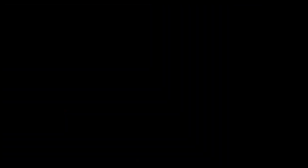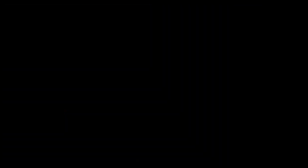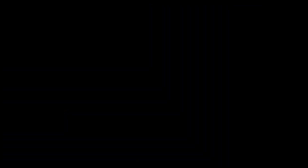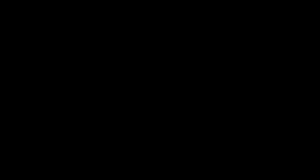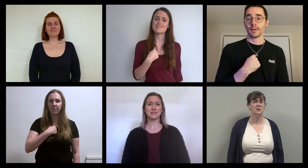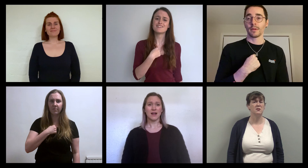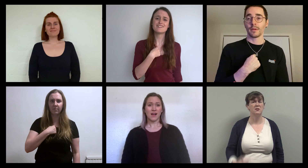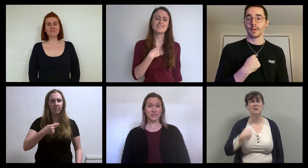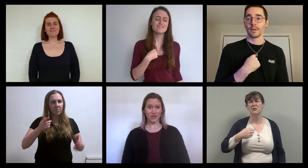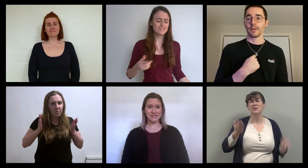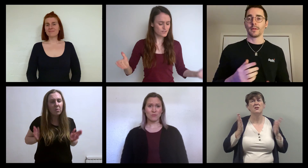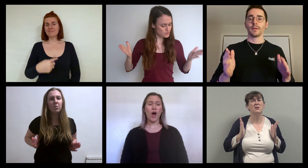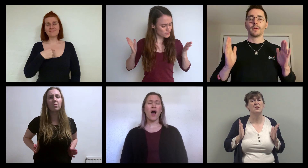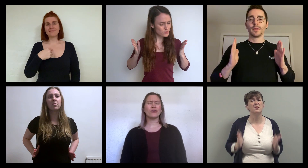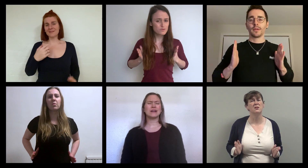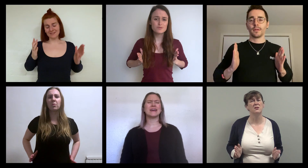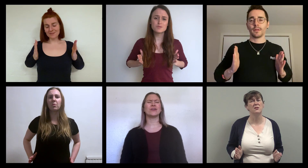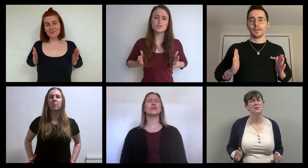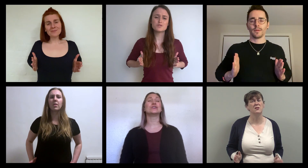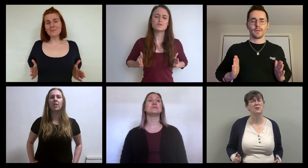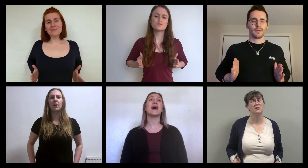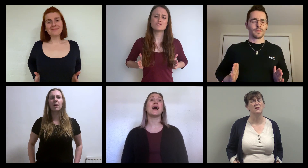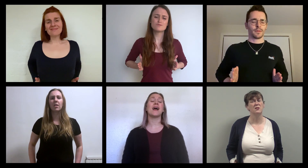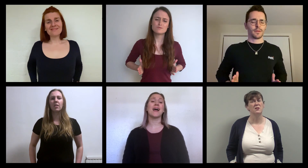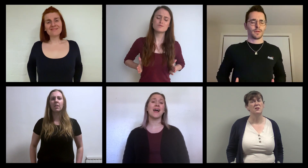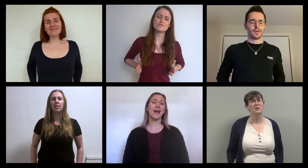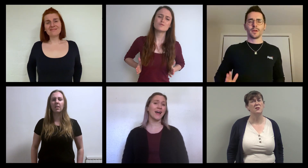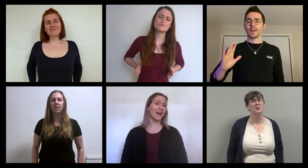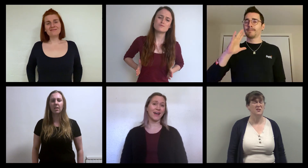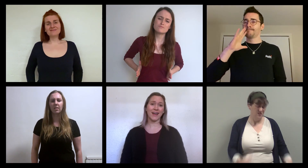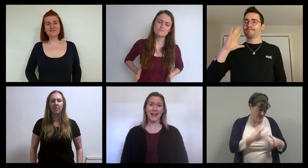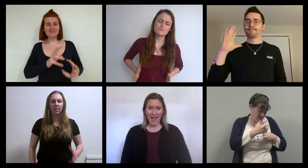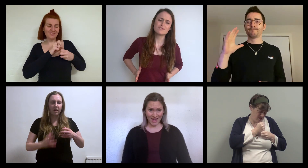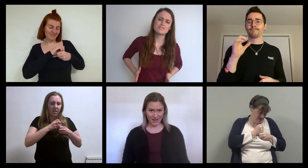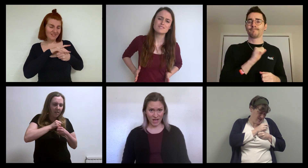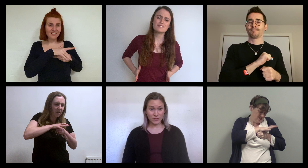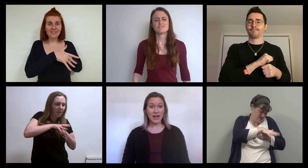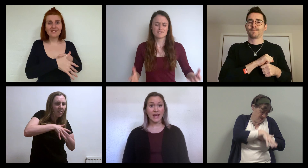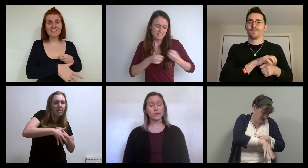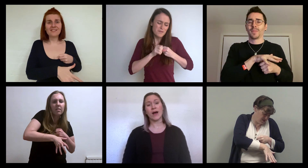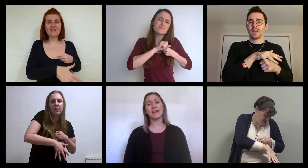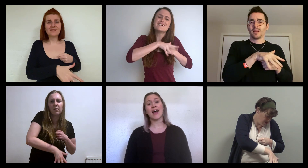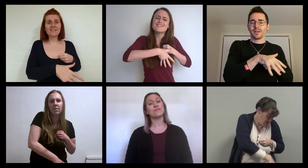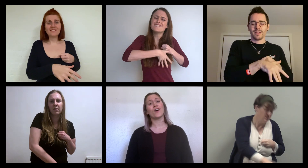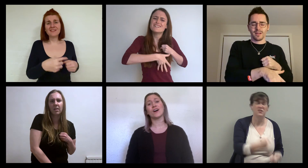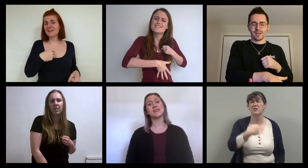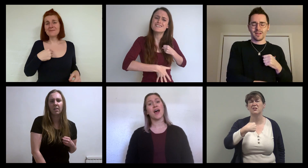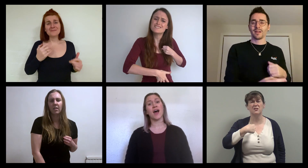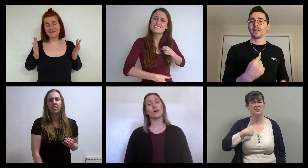Cause I'm only human And I bleed when I fall down